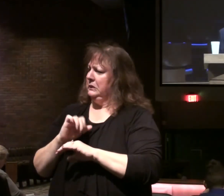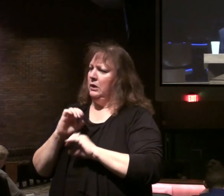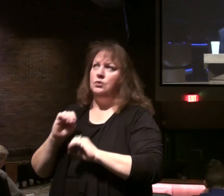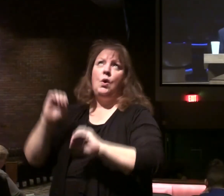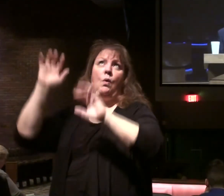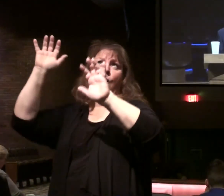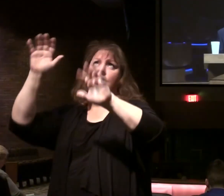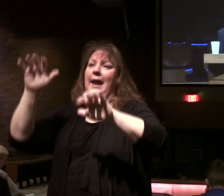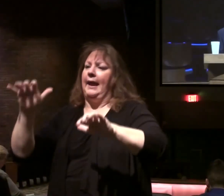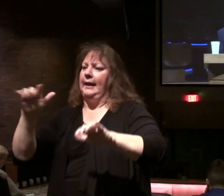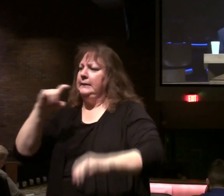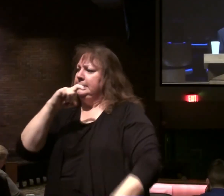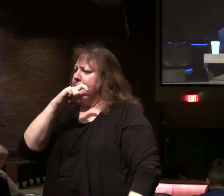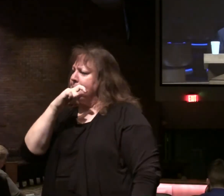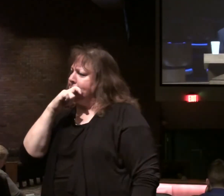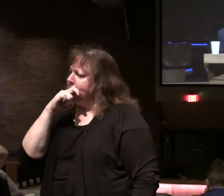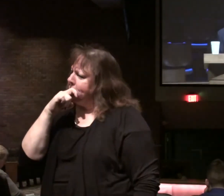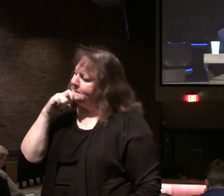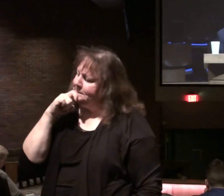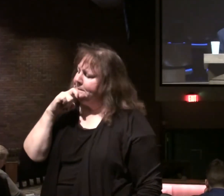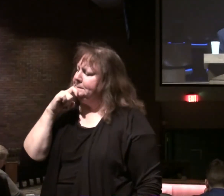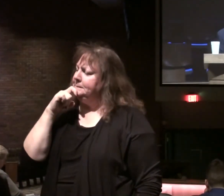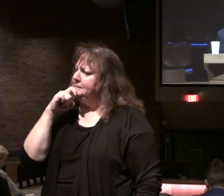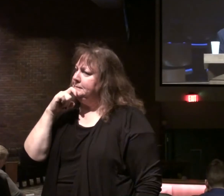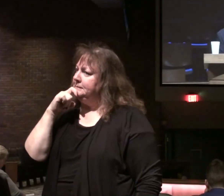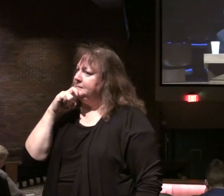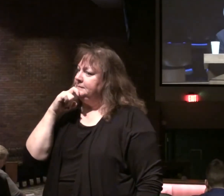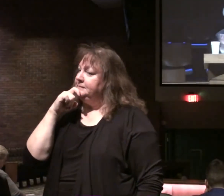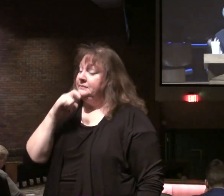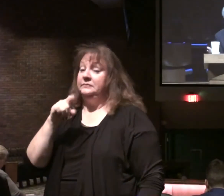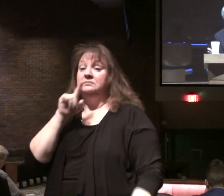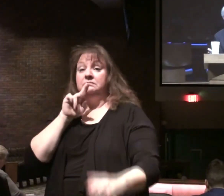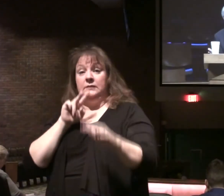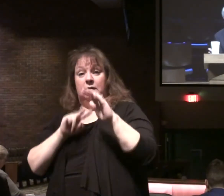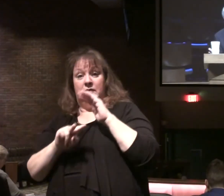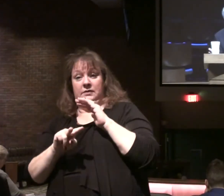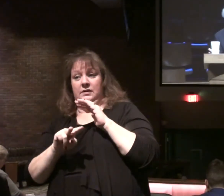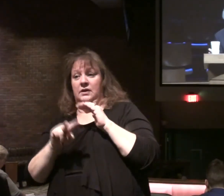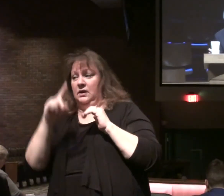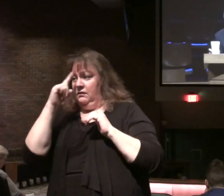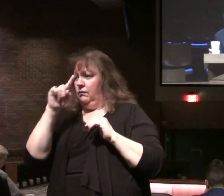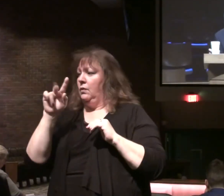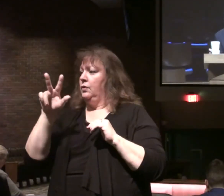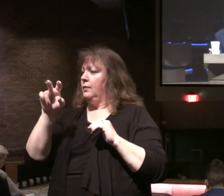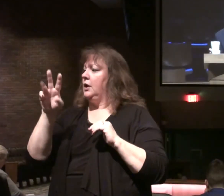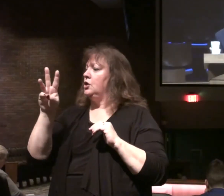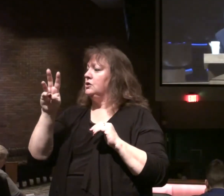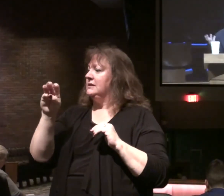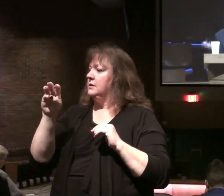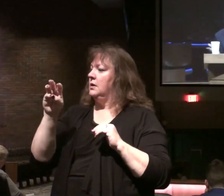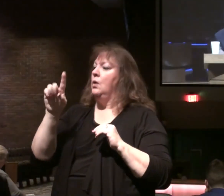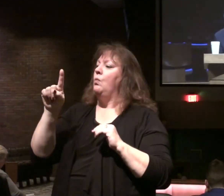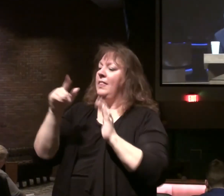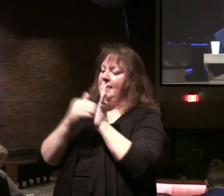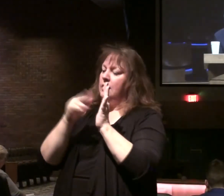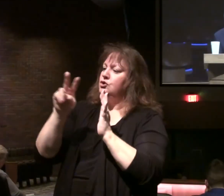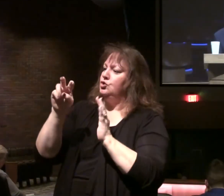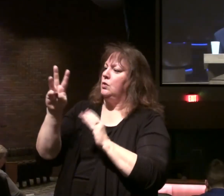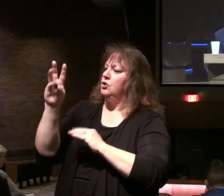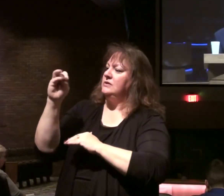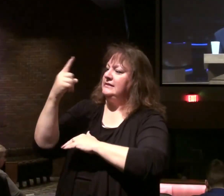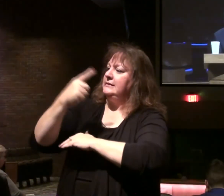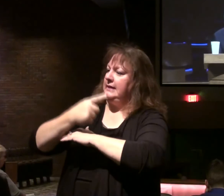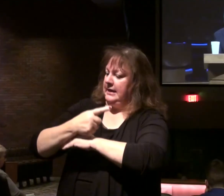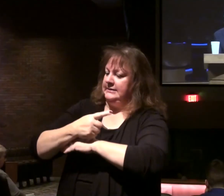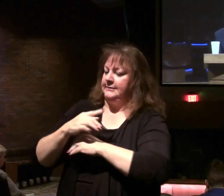rain. For the days that they have prophesied. And they're going to prophesy for 360 days. 1260 days.